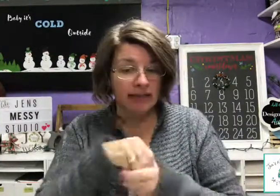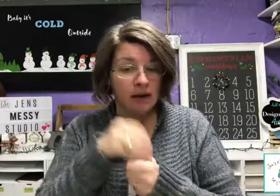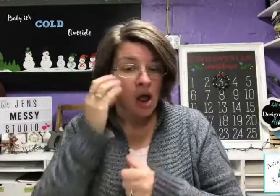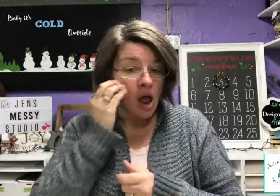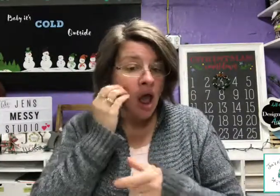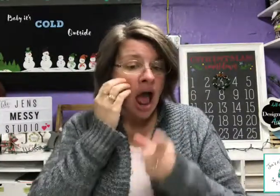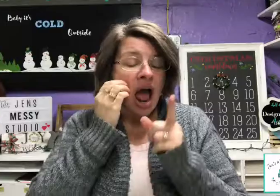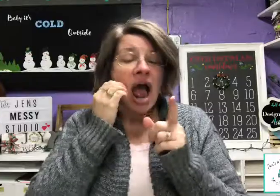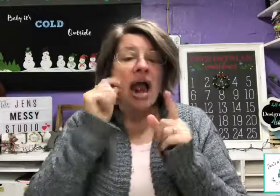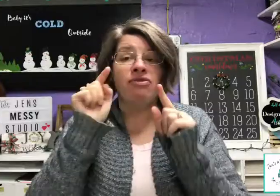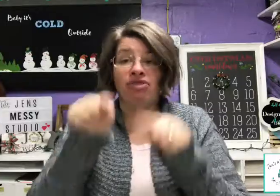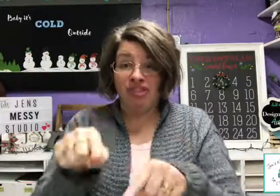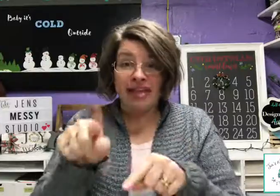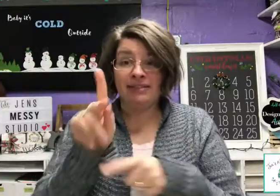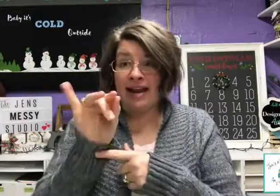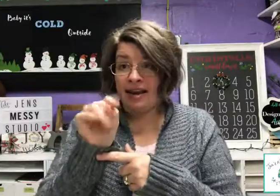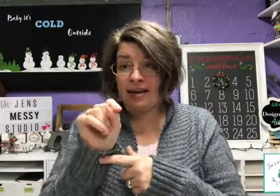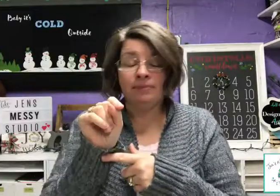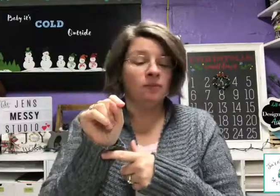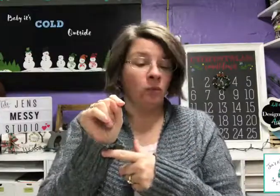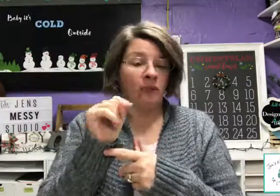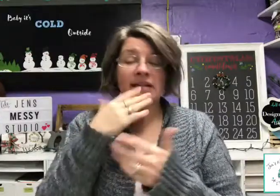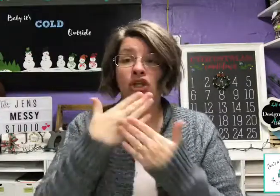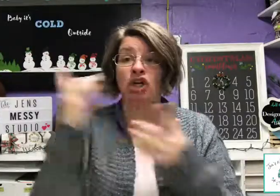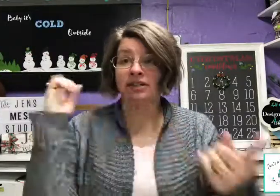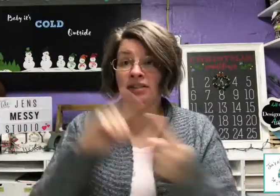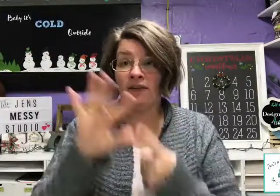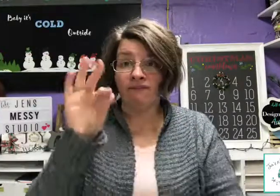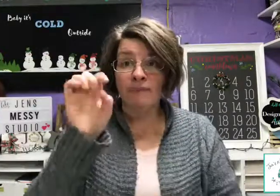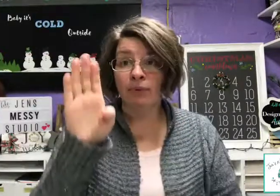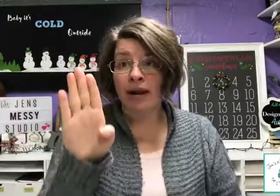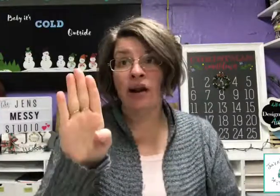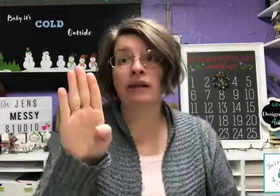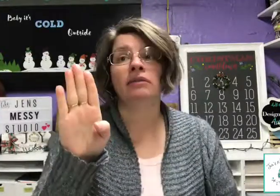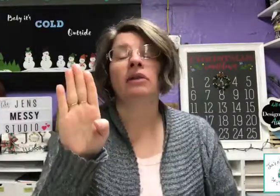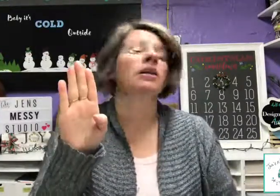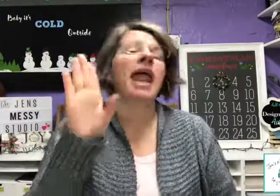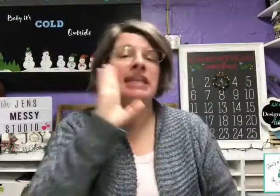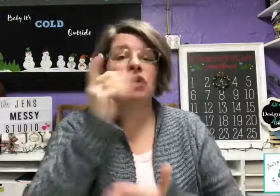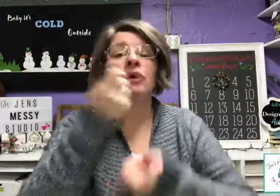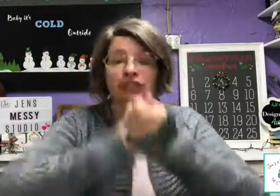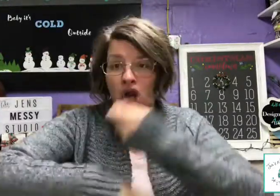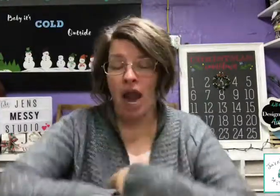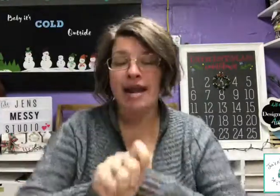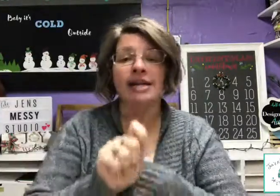years. And stay tuned. It's just until February. And you will train.